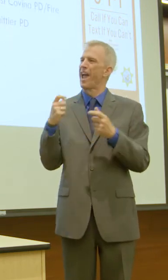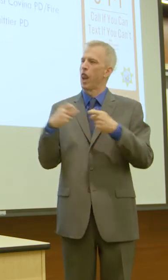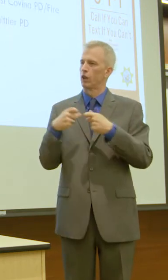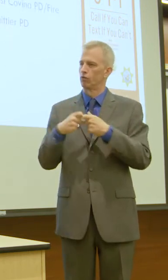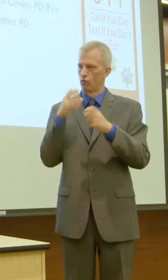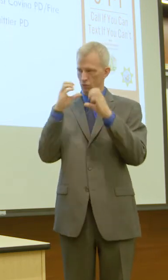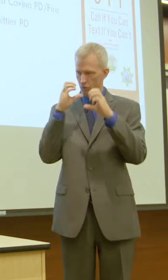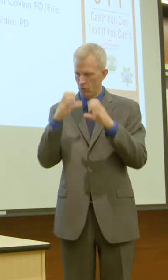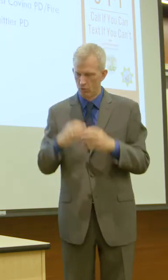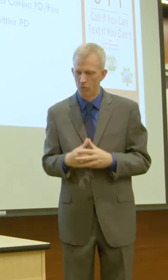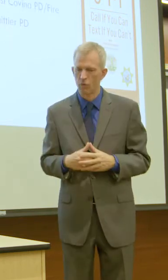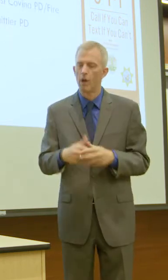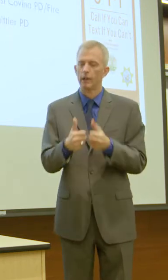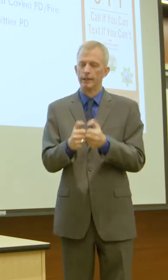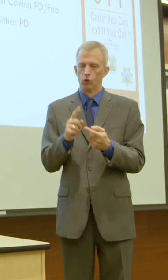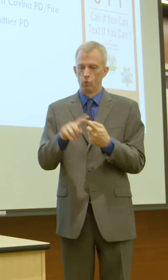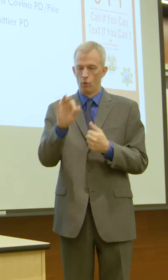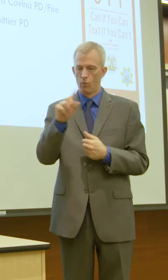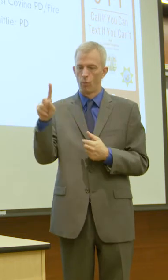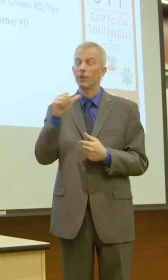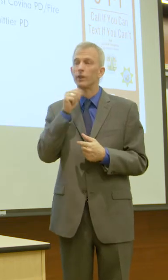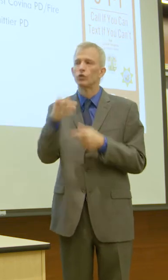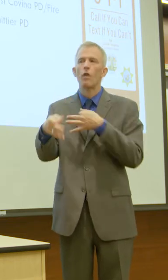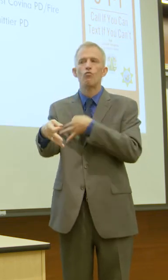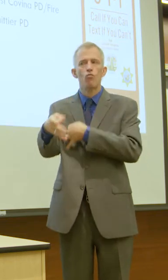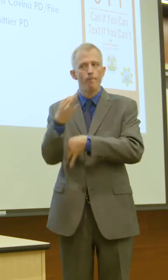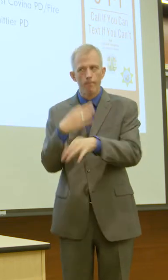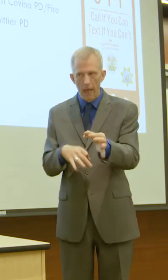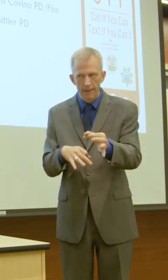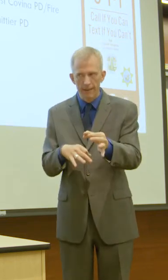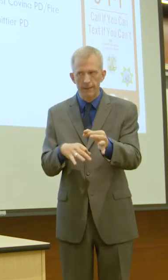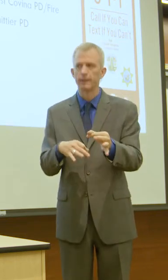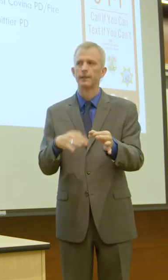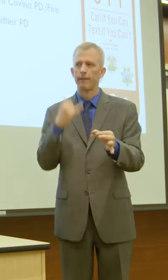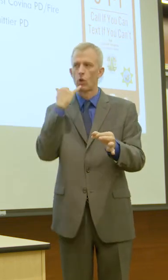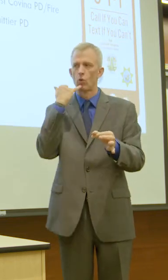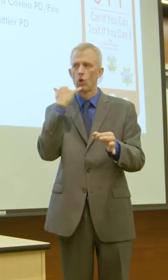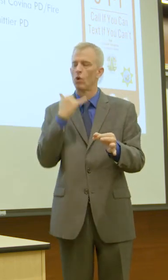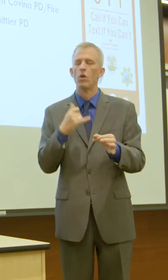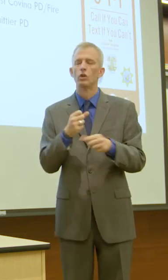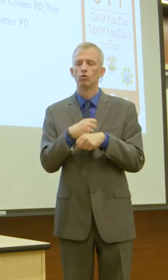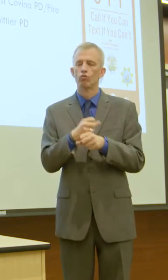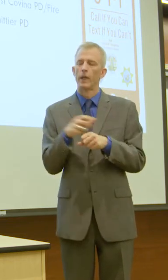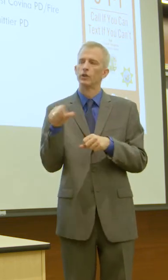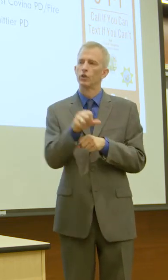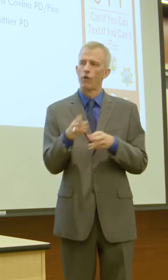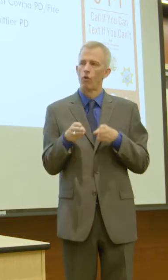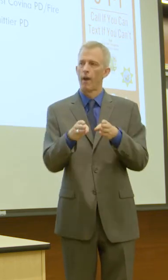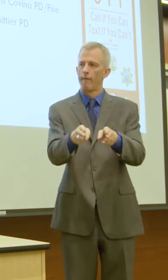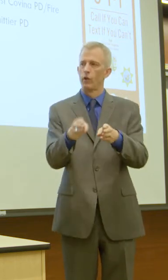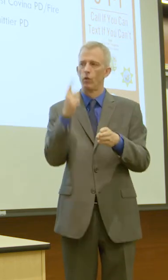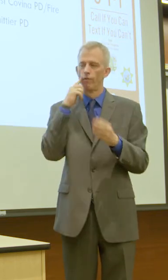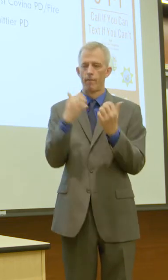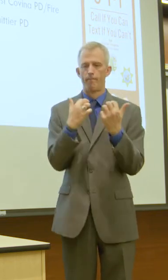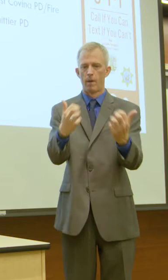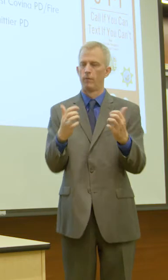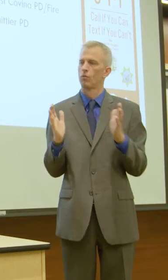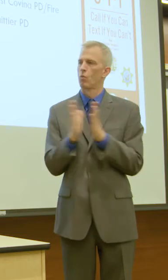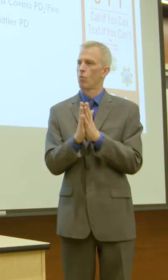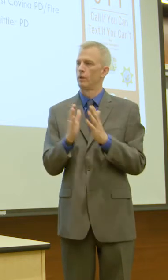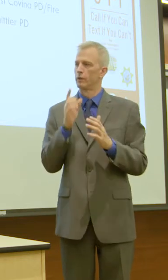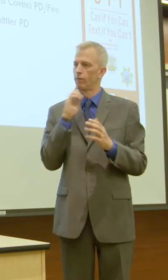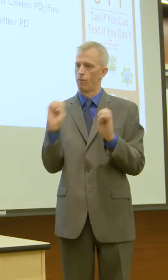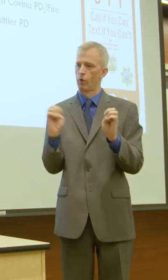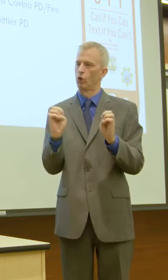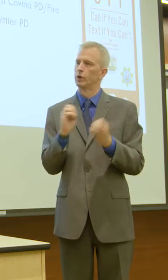Text to 911 does not replace a phone call to 911. It creates another avenue for the public to request emergency assistance